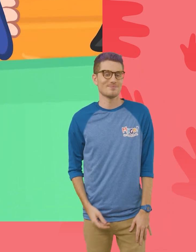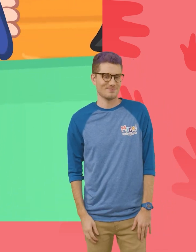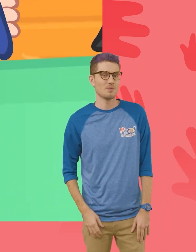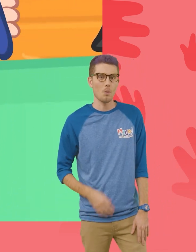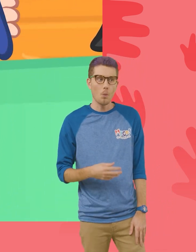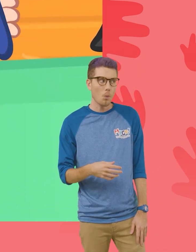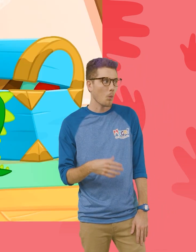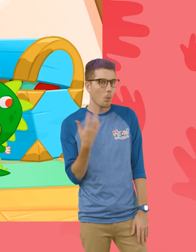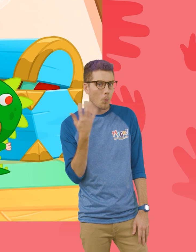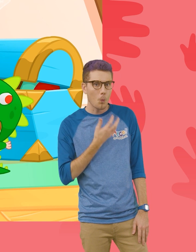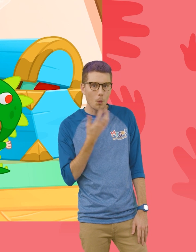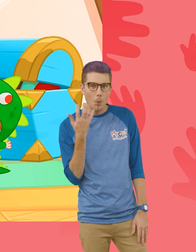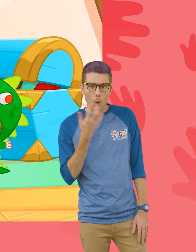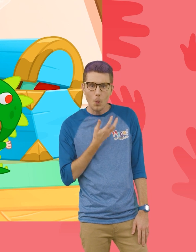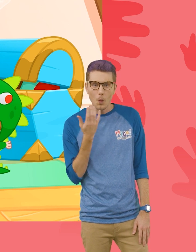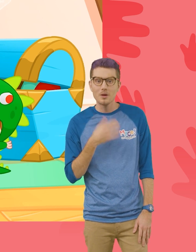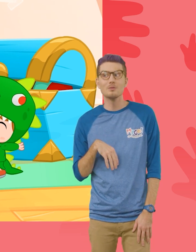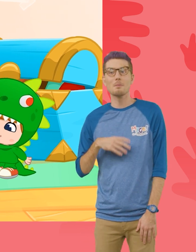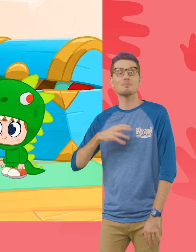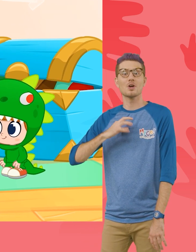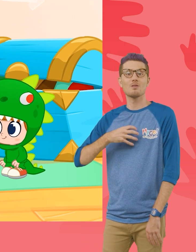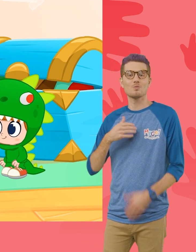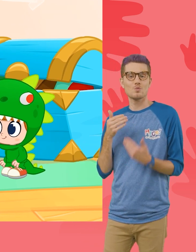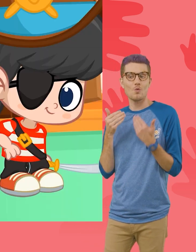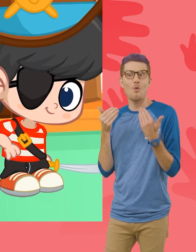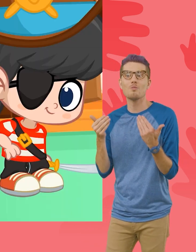Wow! Morple, let's fly!